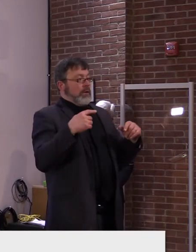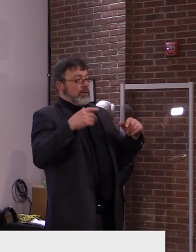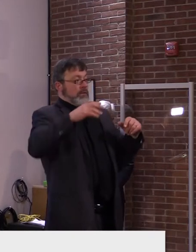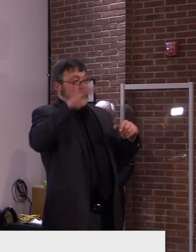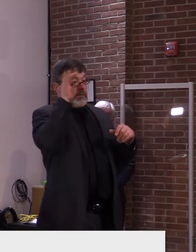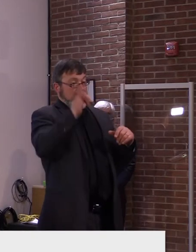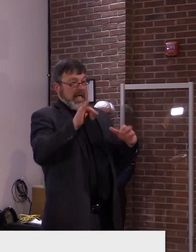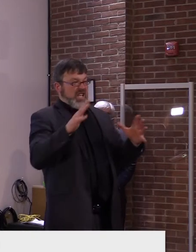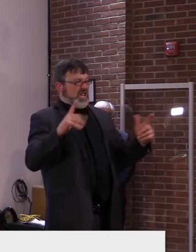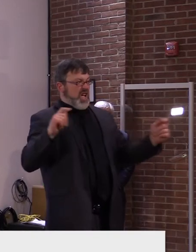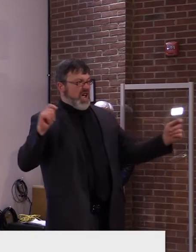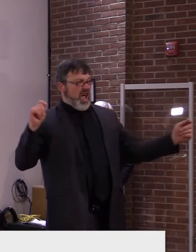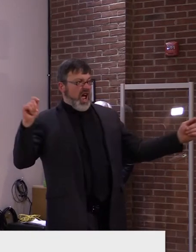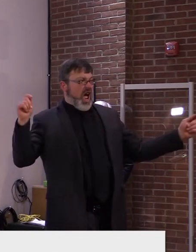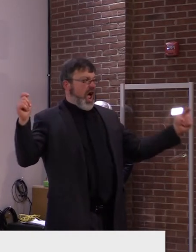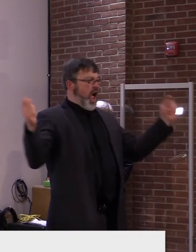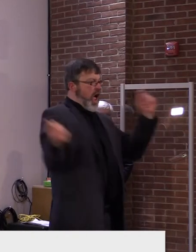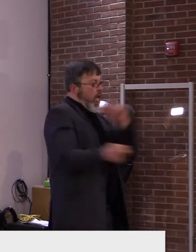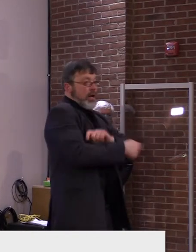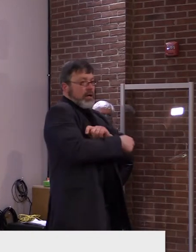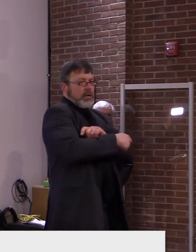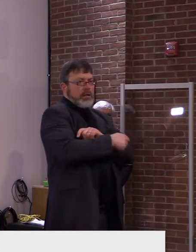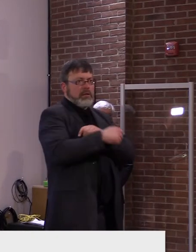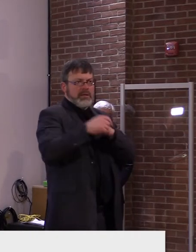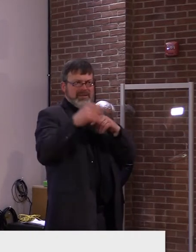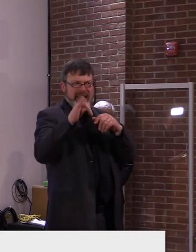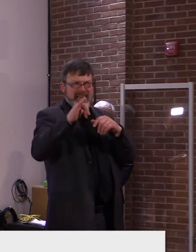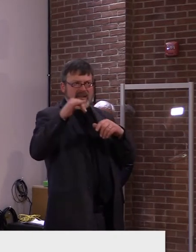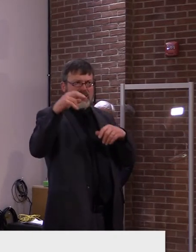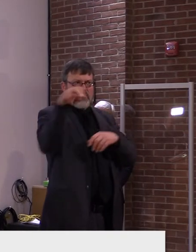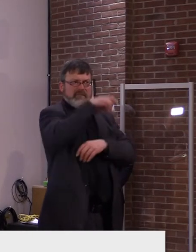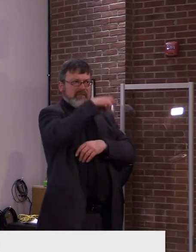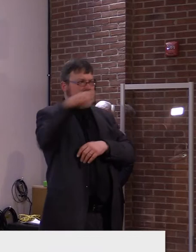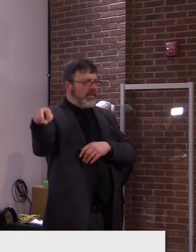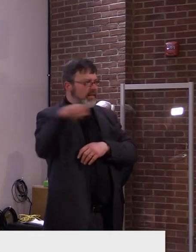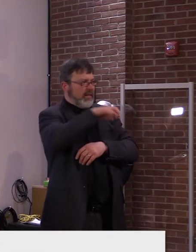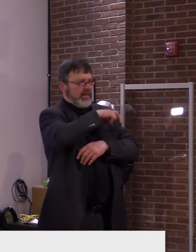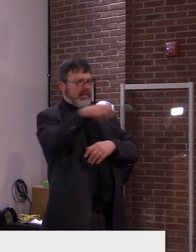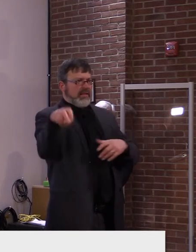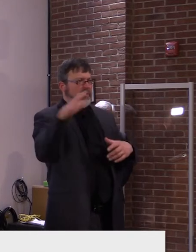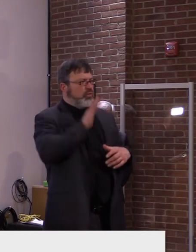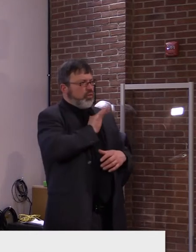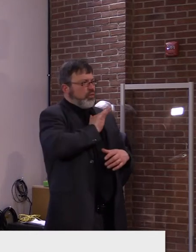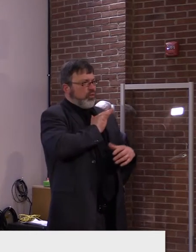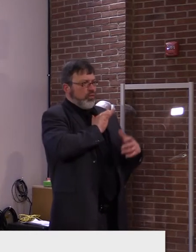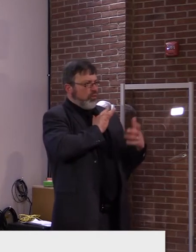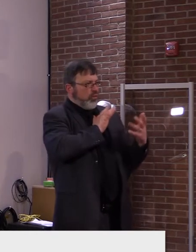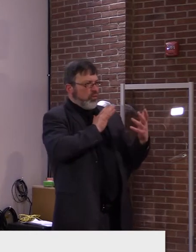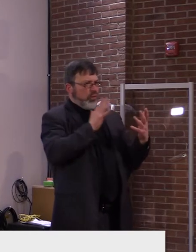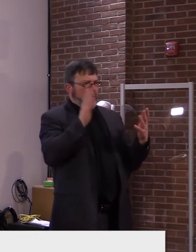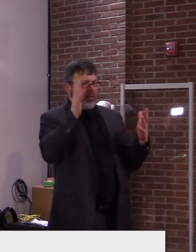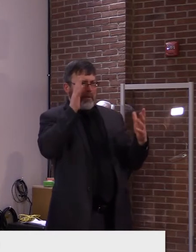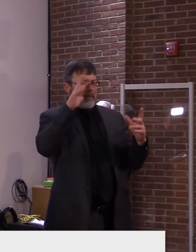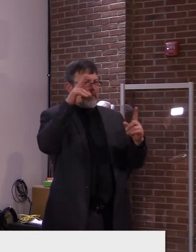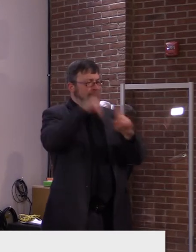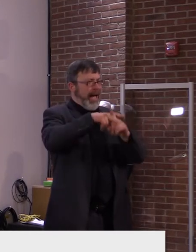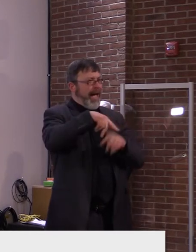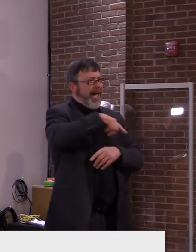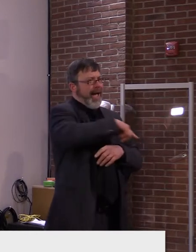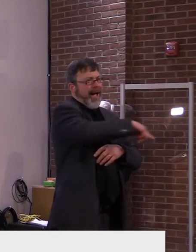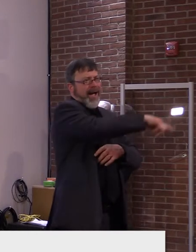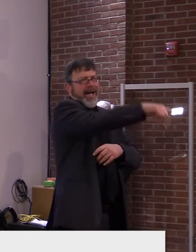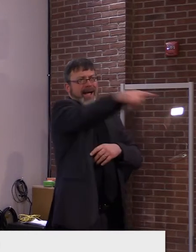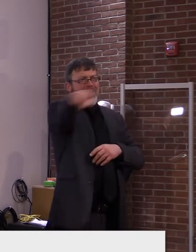in terms of travel. This is going to have, um, a beneficial, uh, effect on many, uh, for those who are from honors who want to